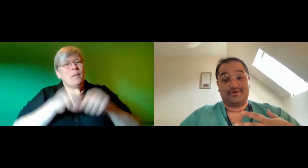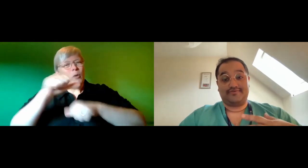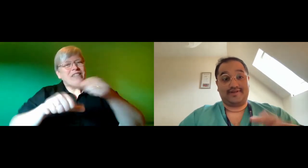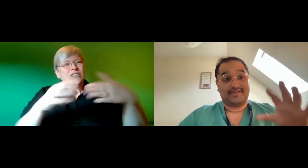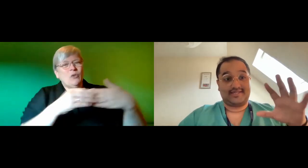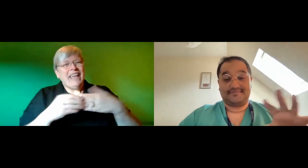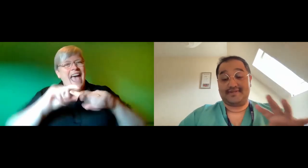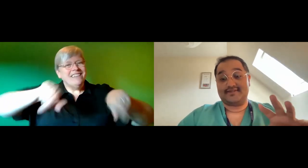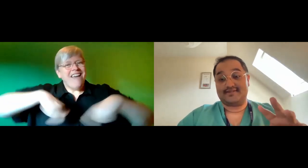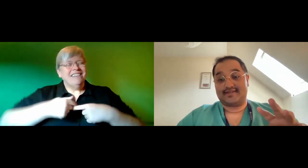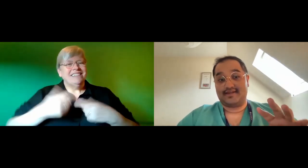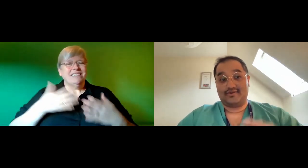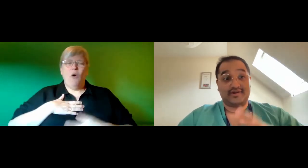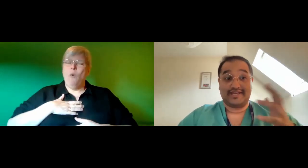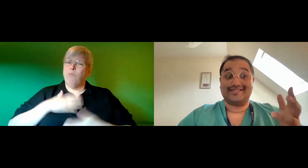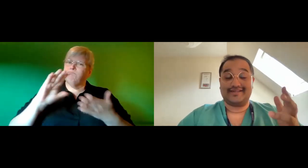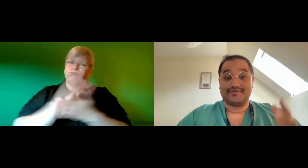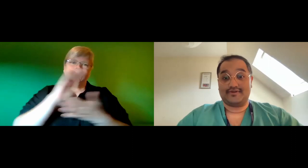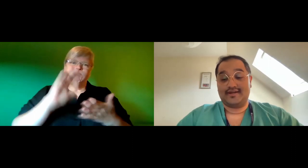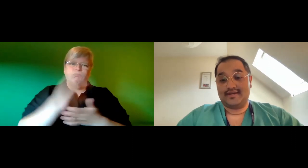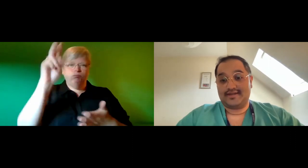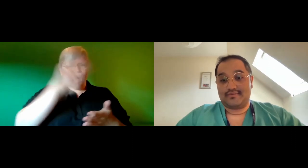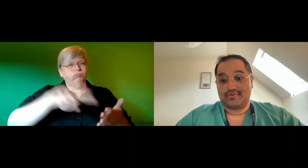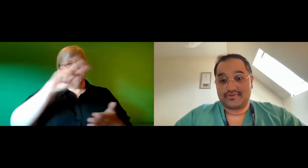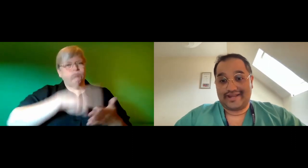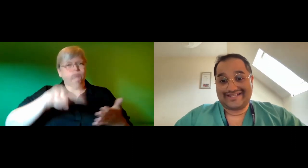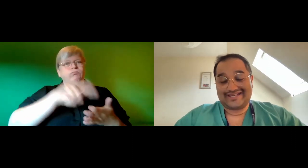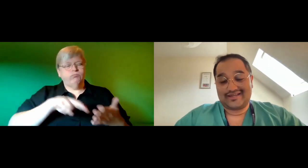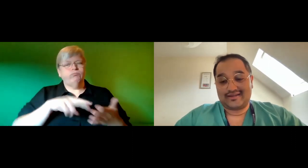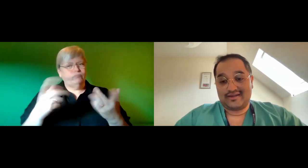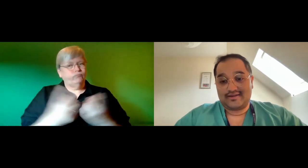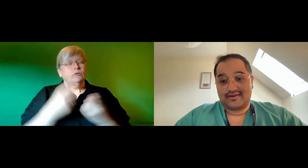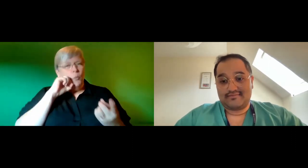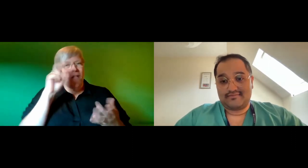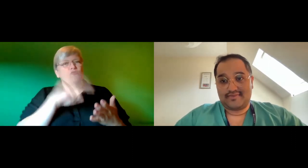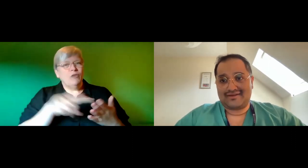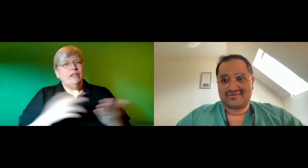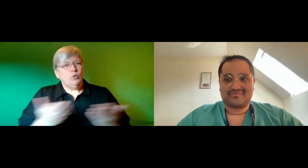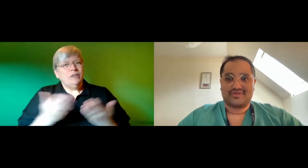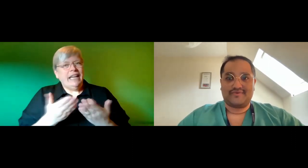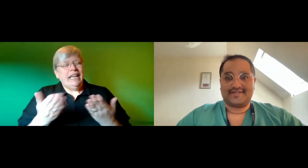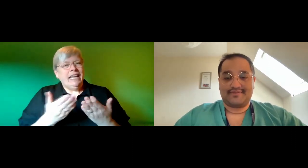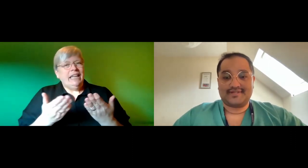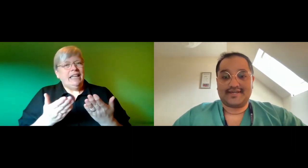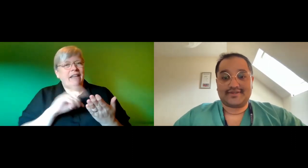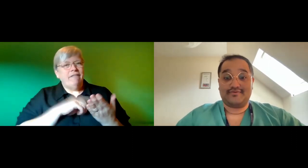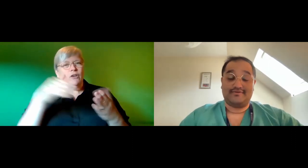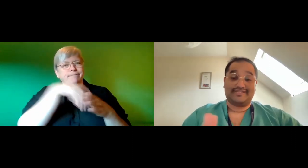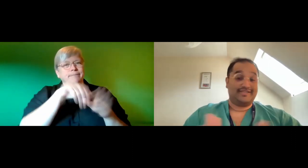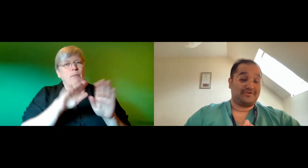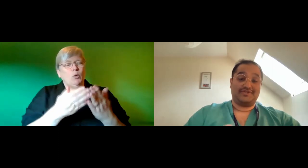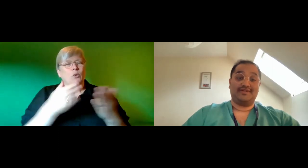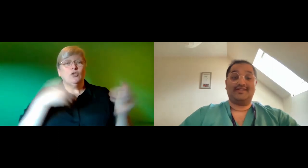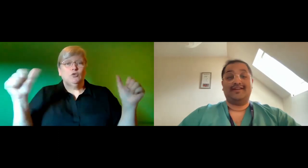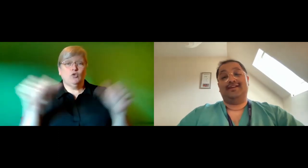really enjoyed reading these pieces that you're going to hear today as well and whilst we were editing um and we're short for time today so